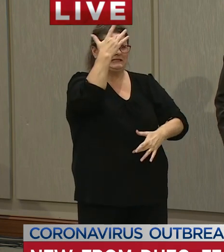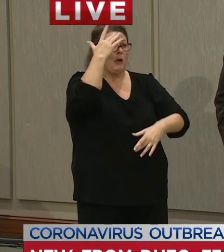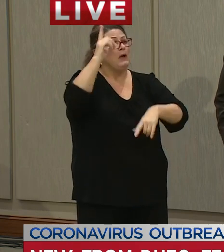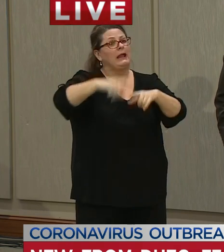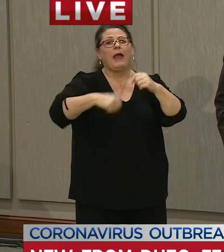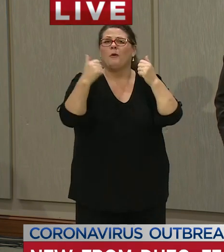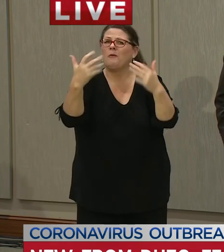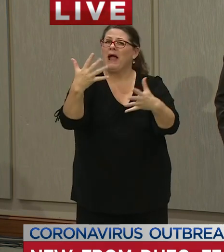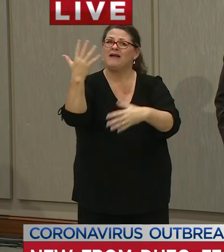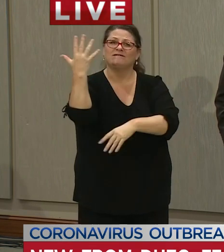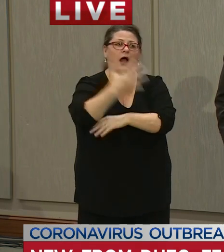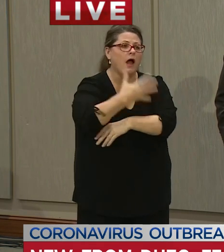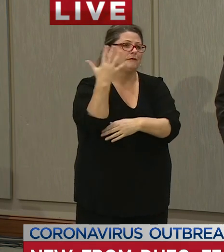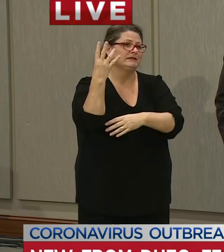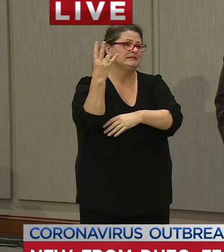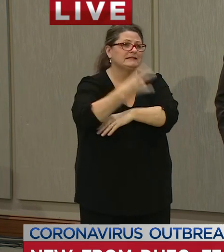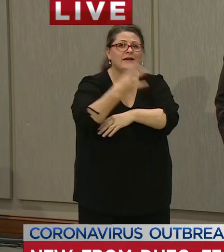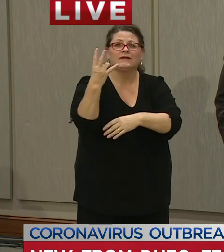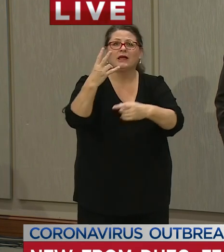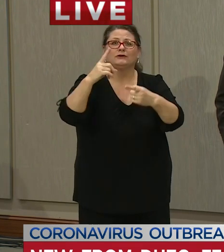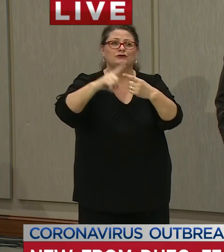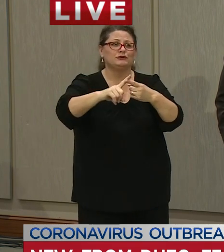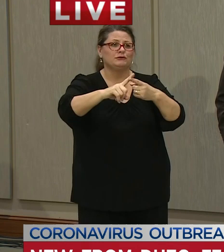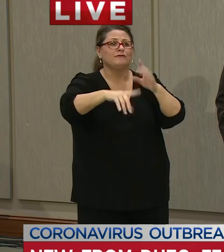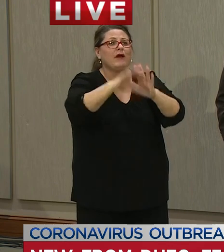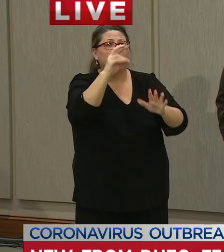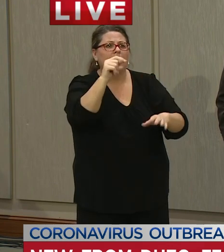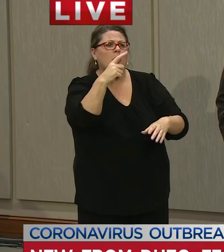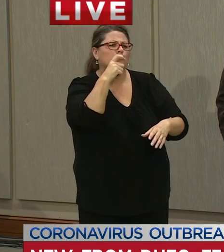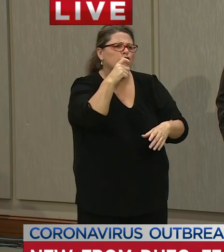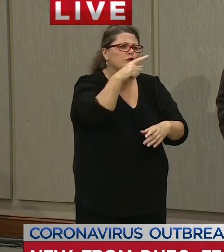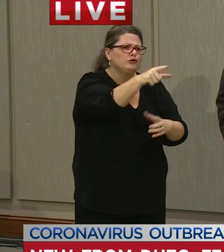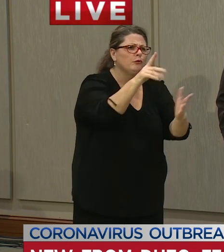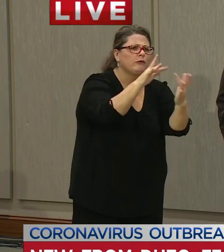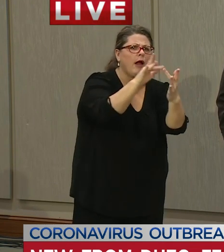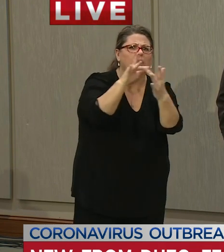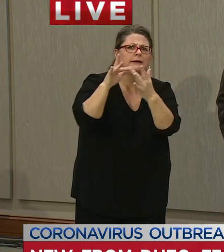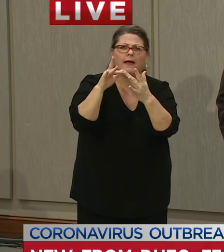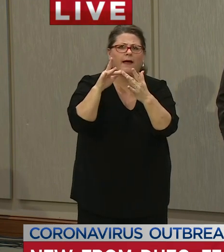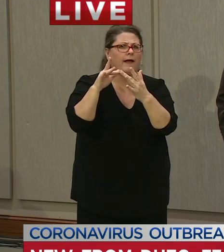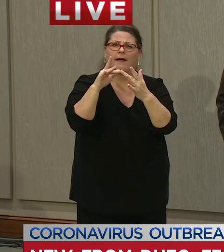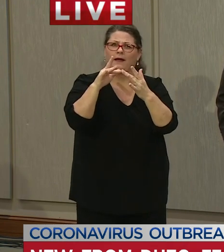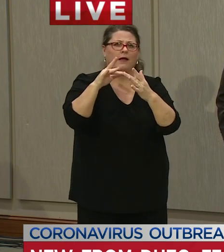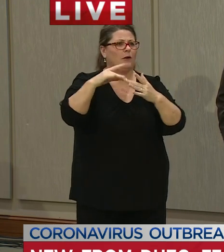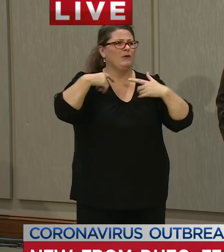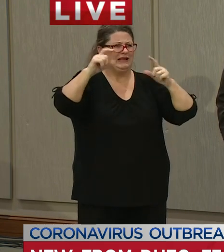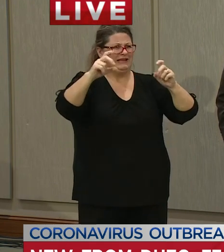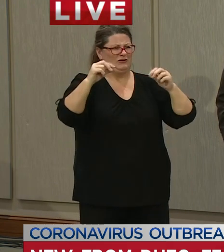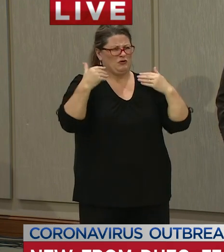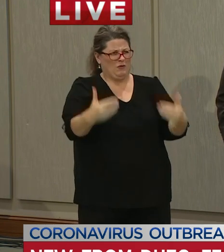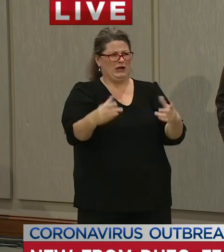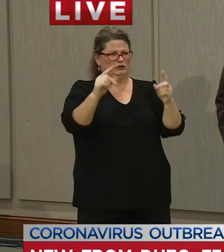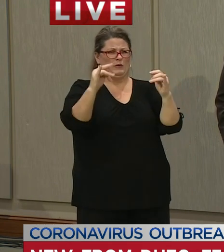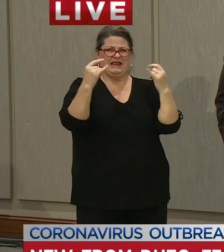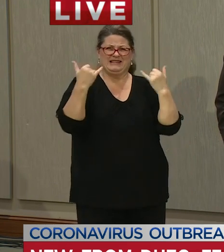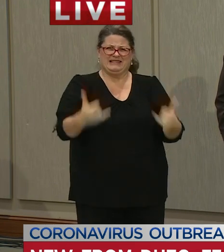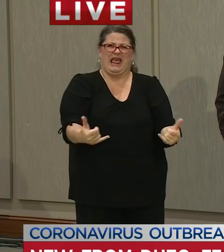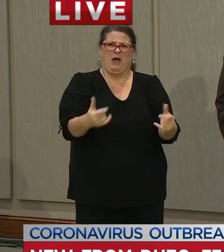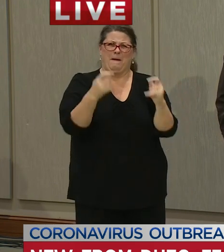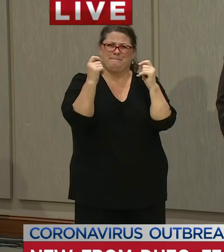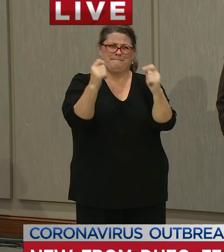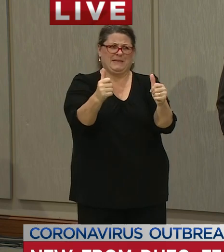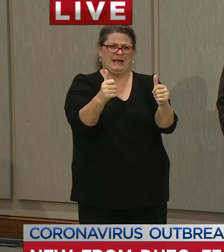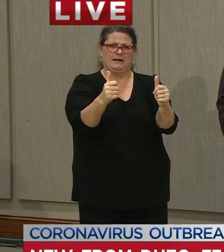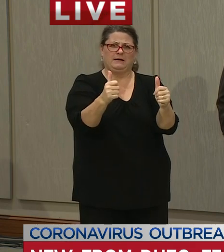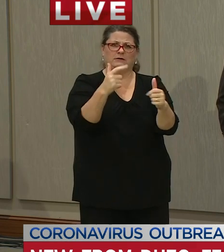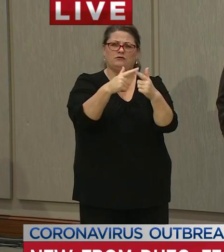wait five days or seven days to start doing that contact tracing so we're going to need an army of contact tracers to help us respond